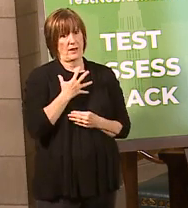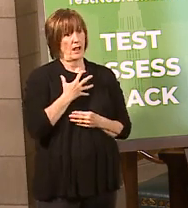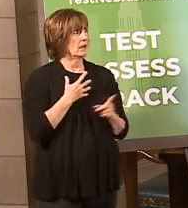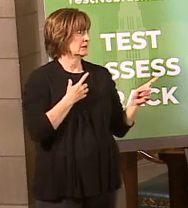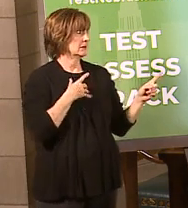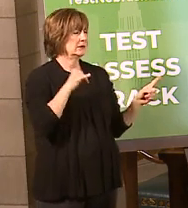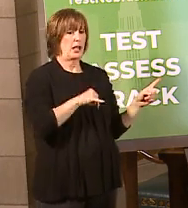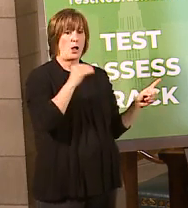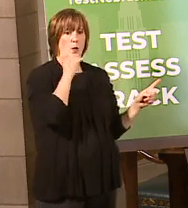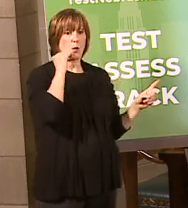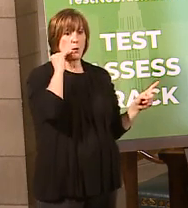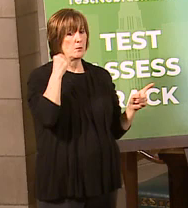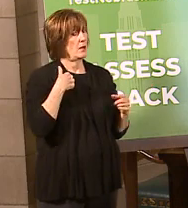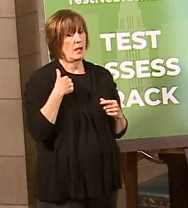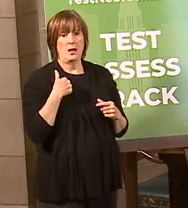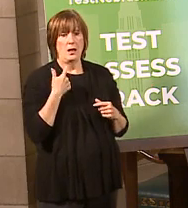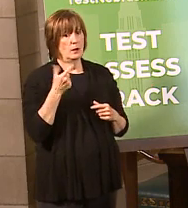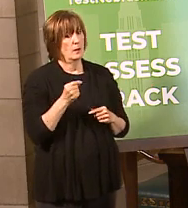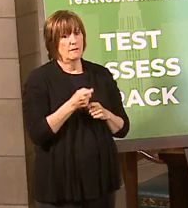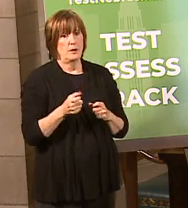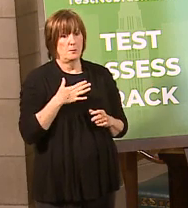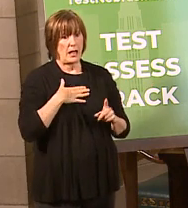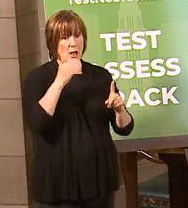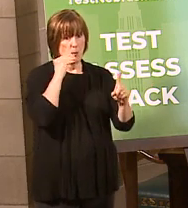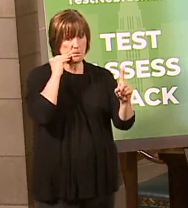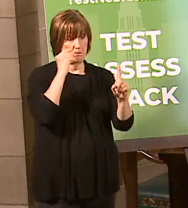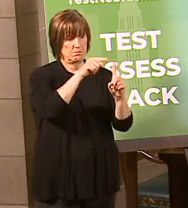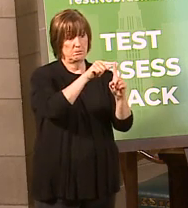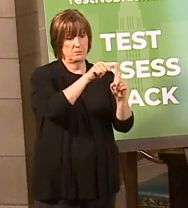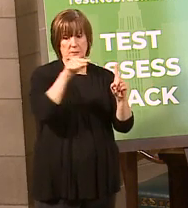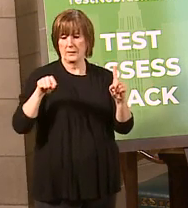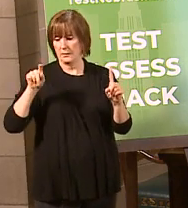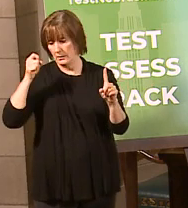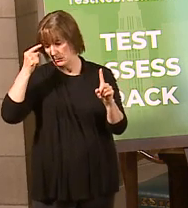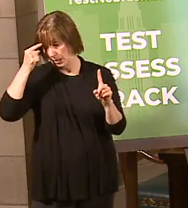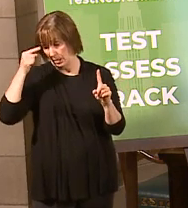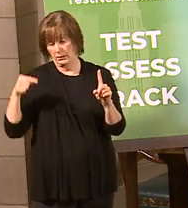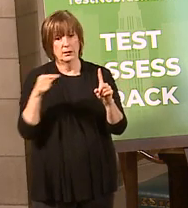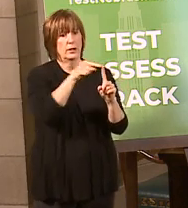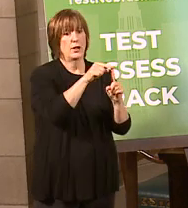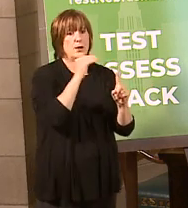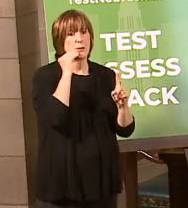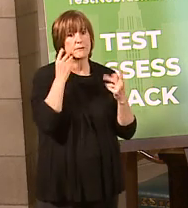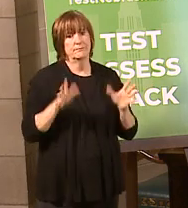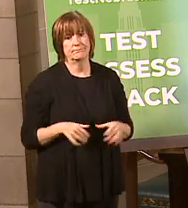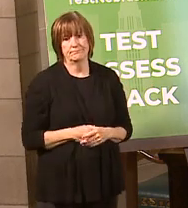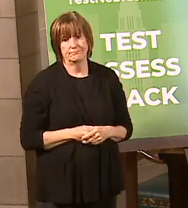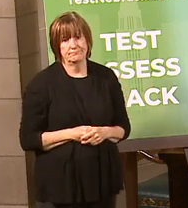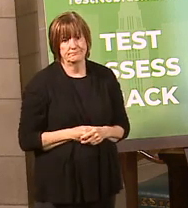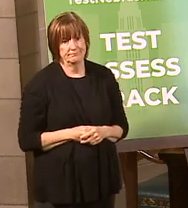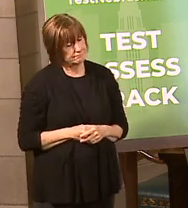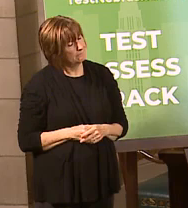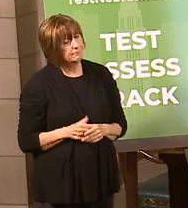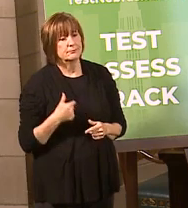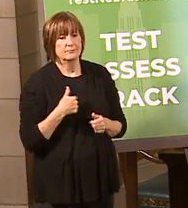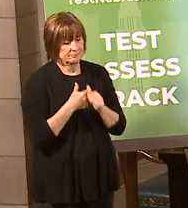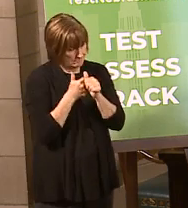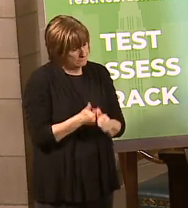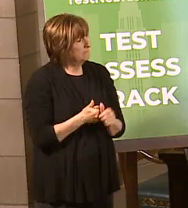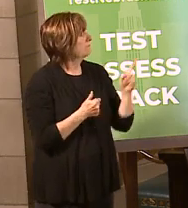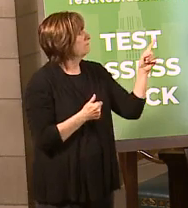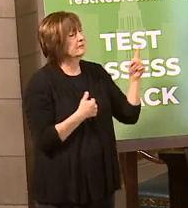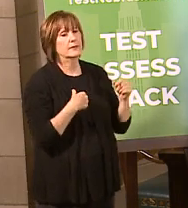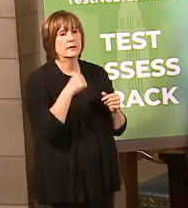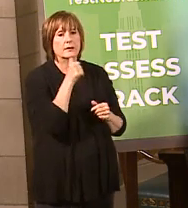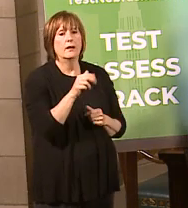Healthy, which is I go between my house and the Capitol and back to my house. So I've been doing, I've not been